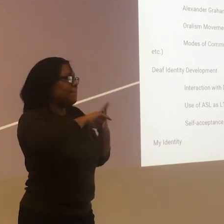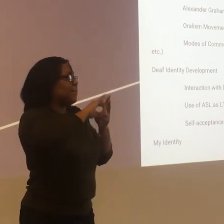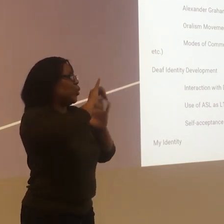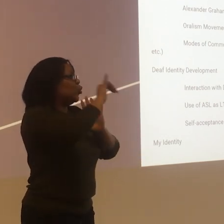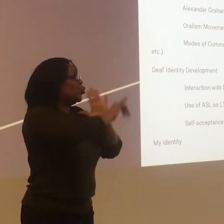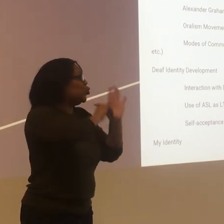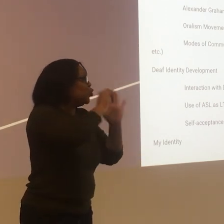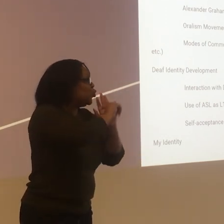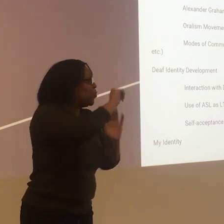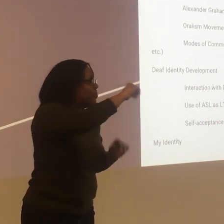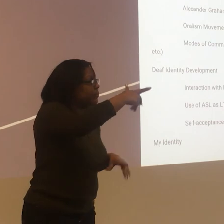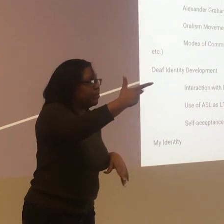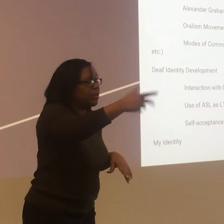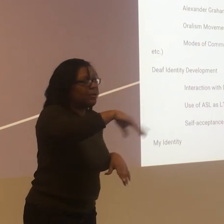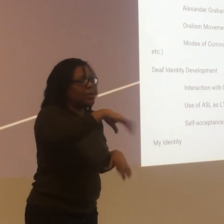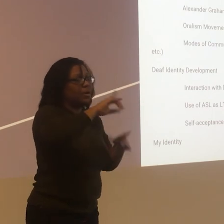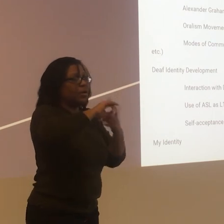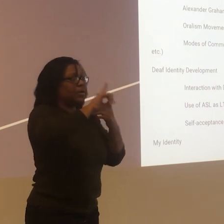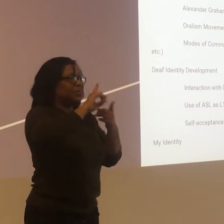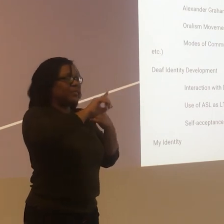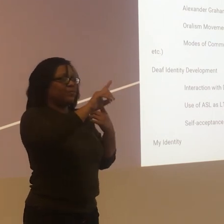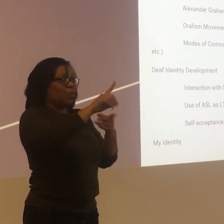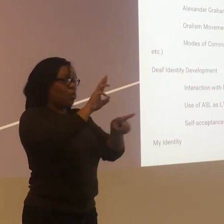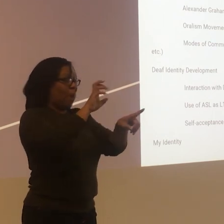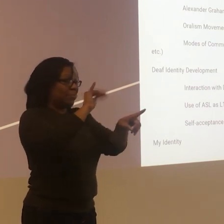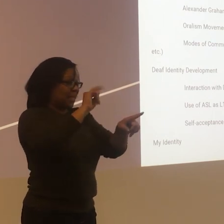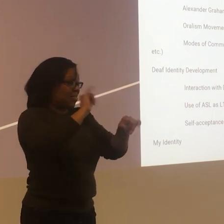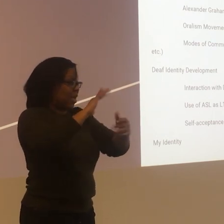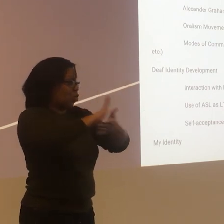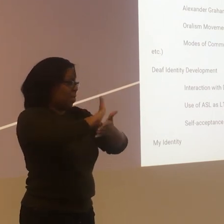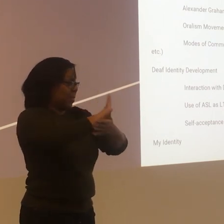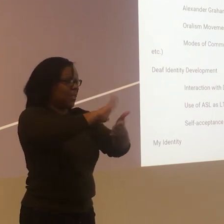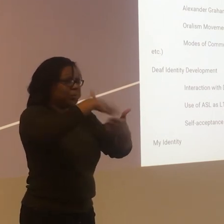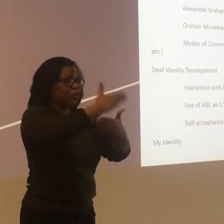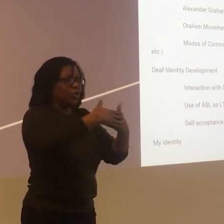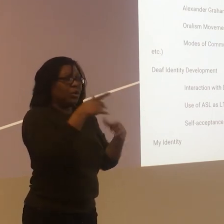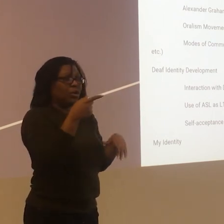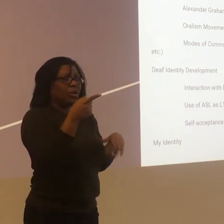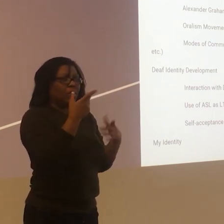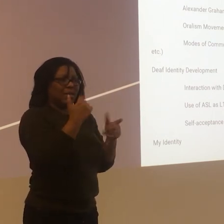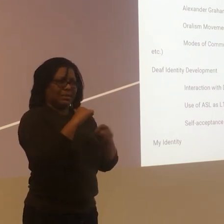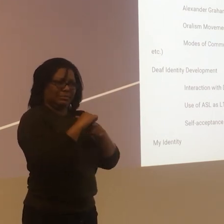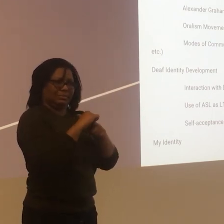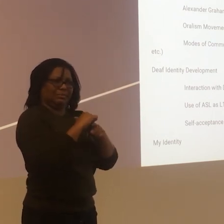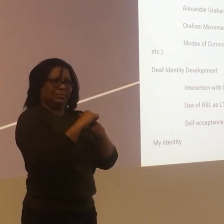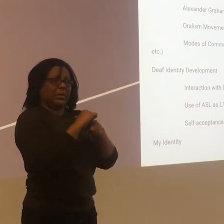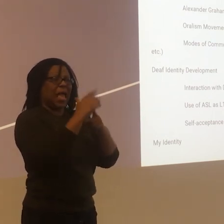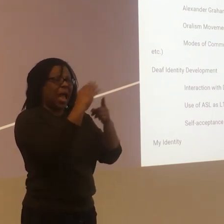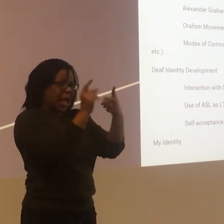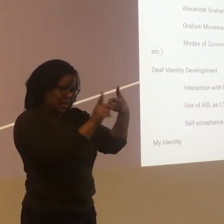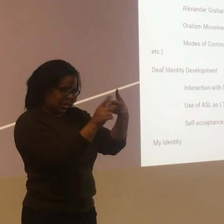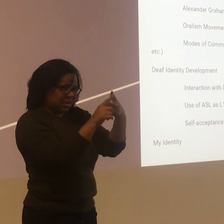ASL app. You can look on YouTube. There's different websites. Just practice.